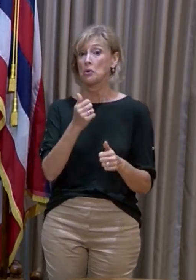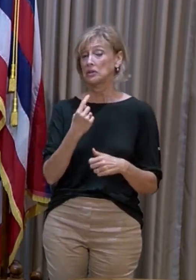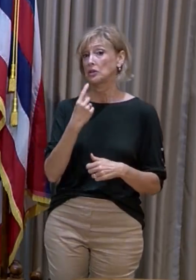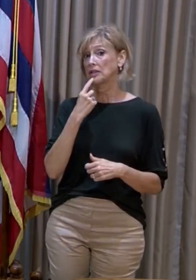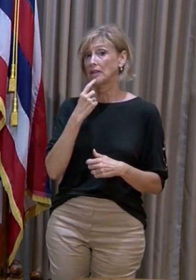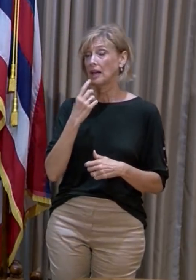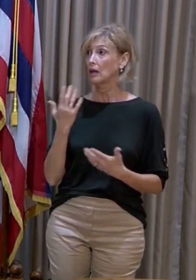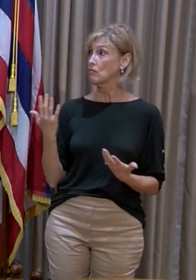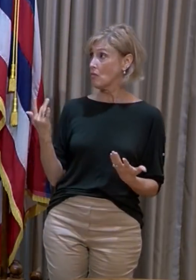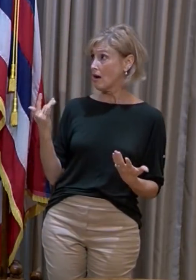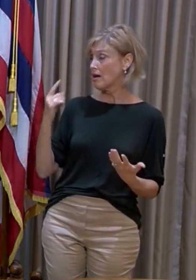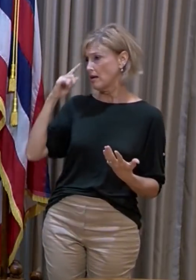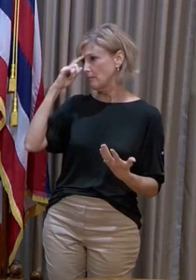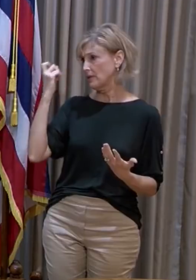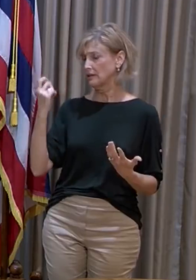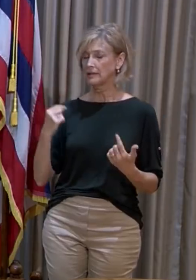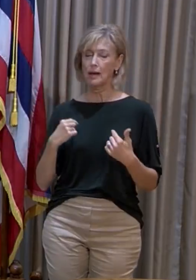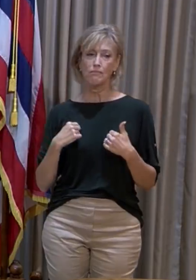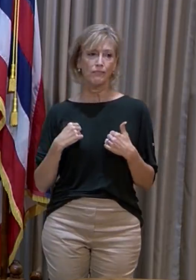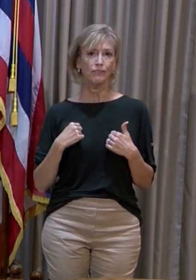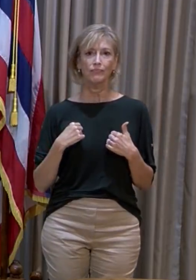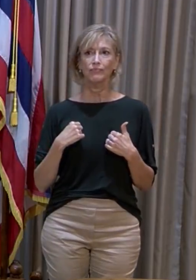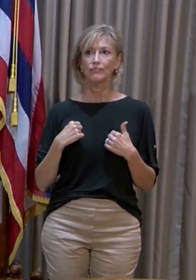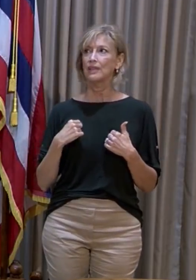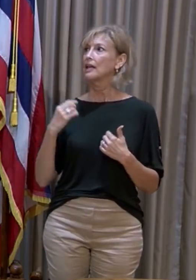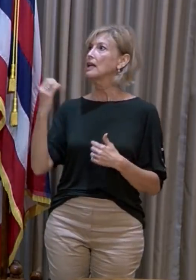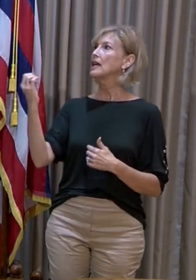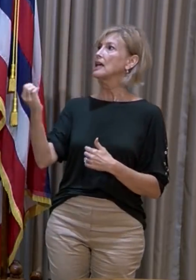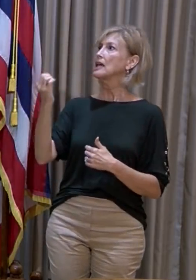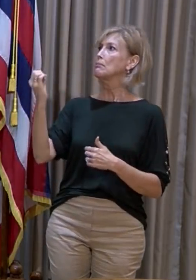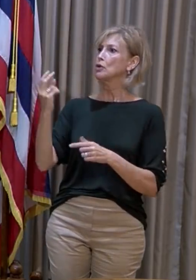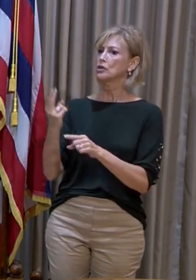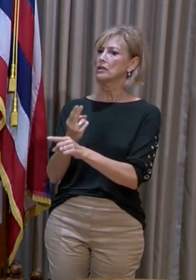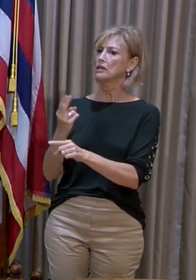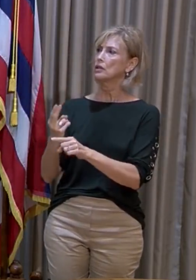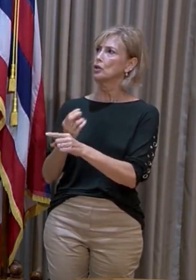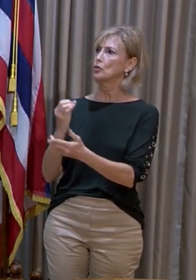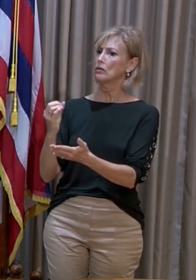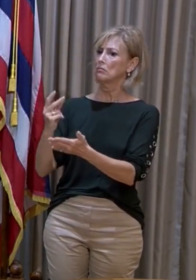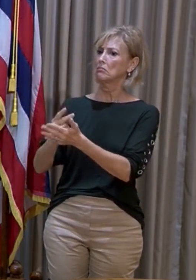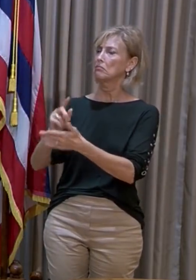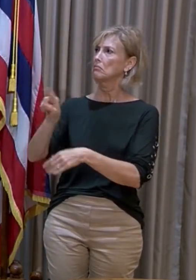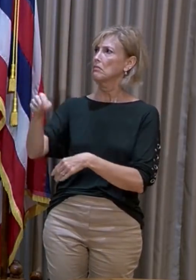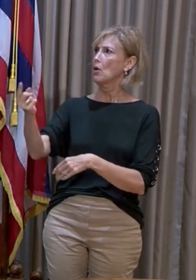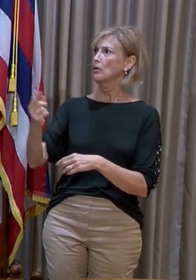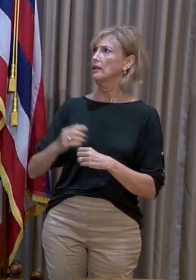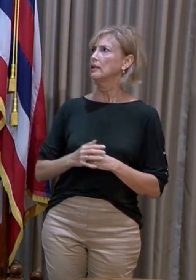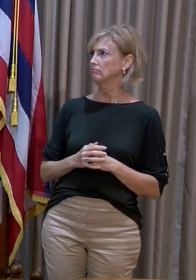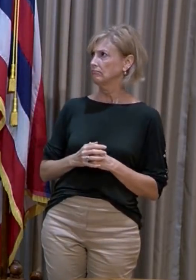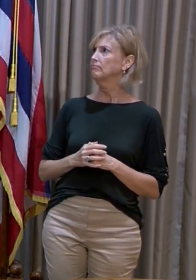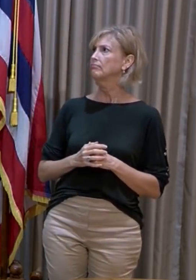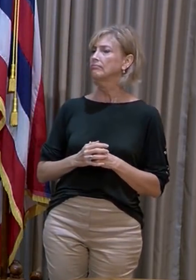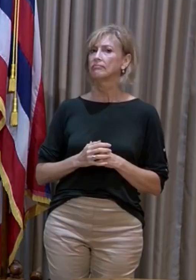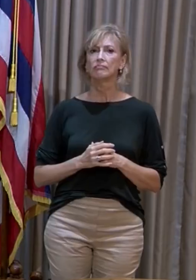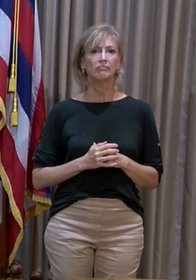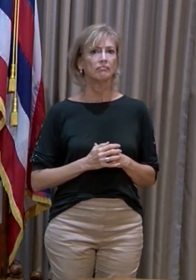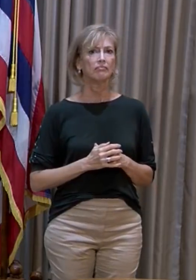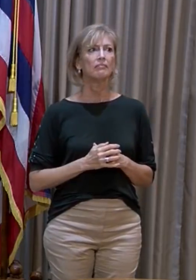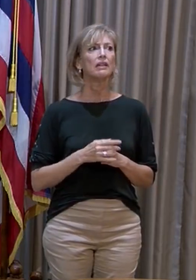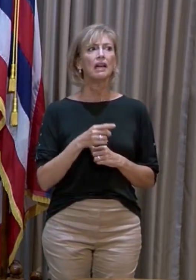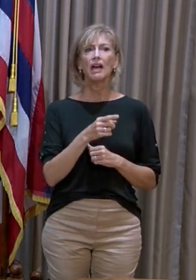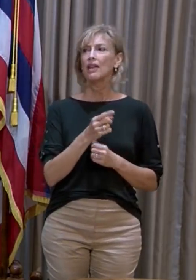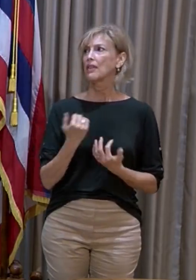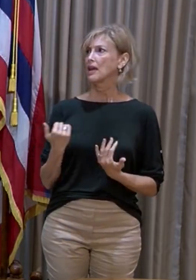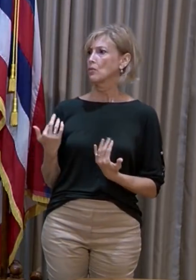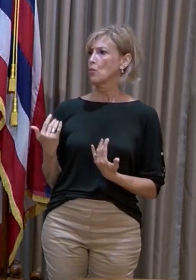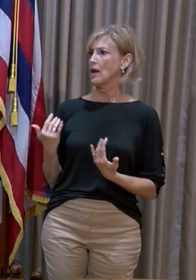saying it's because it's emergency use authorization only and that they would be